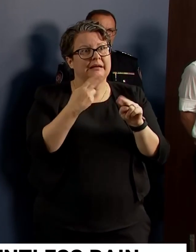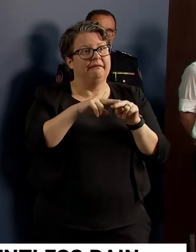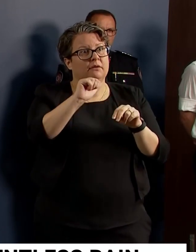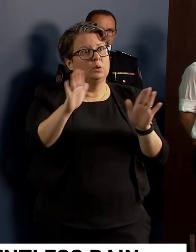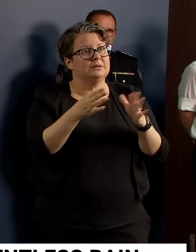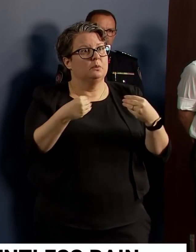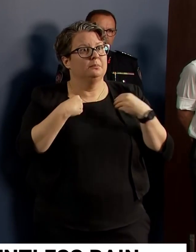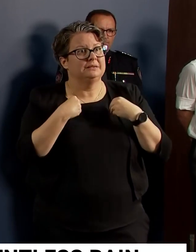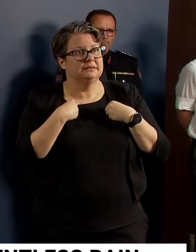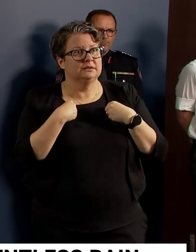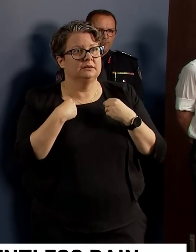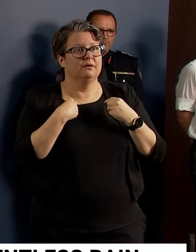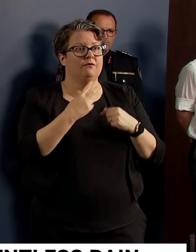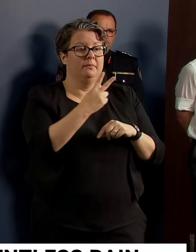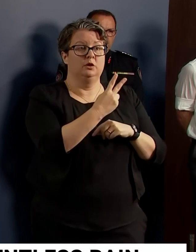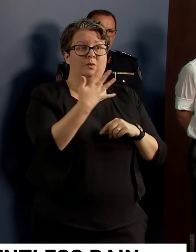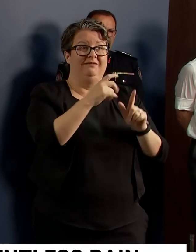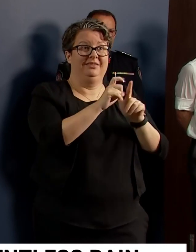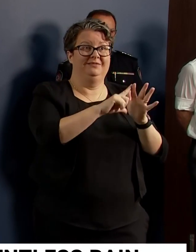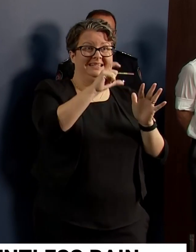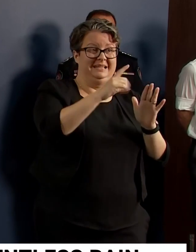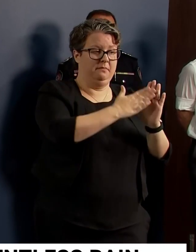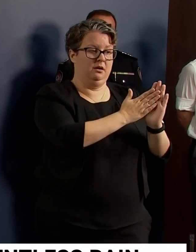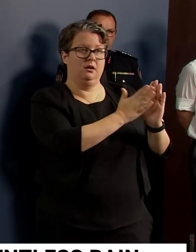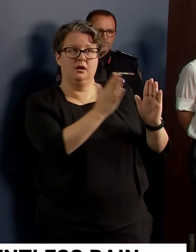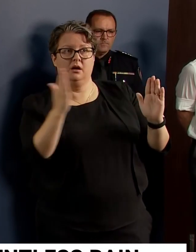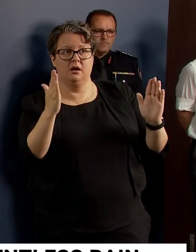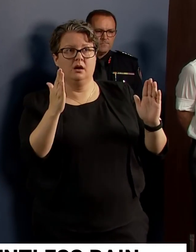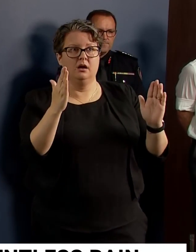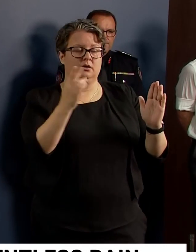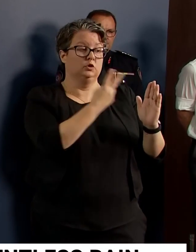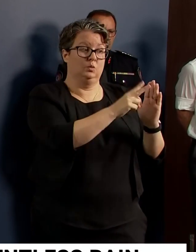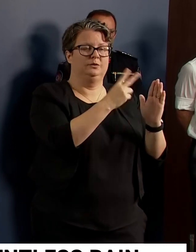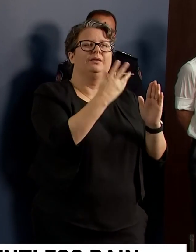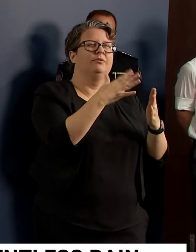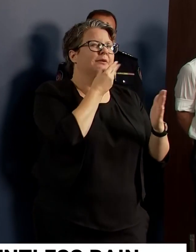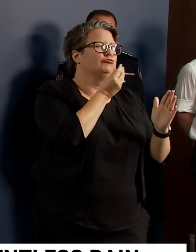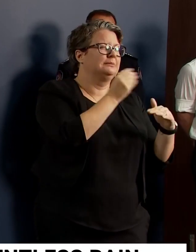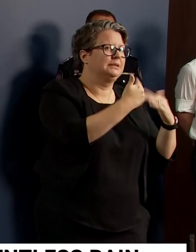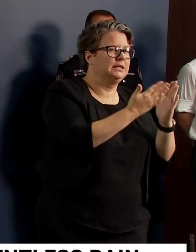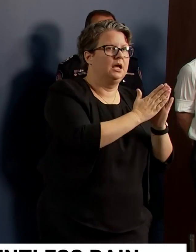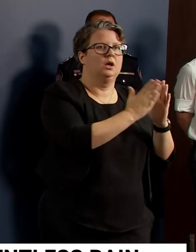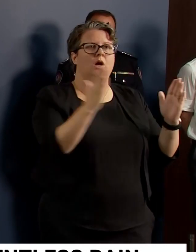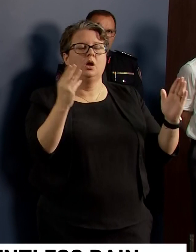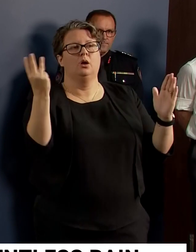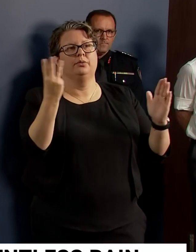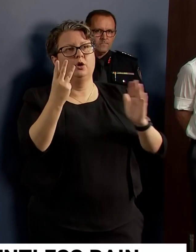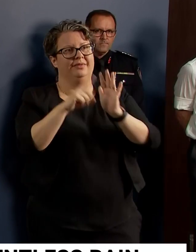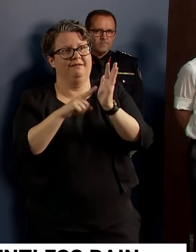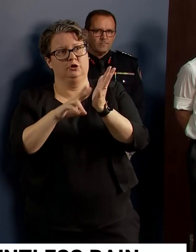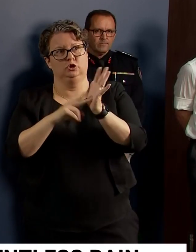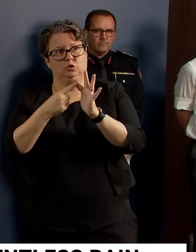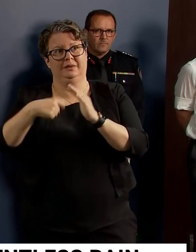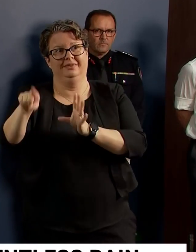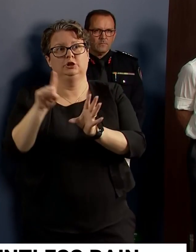between the 25th of December to 2023 on Christmas Day through to the 13th of June this